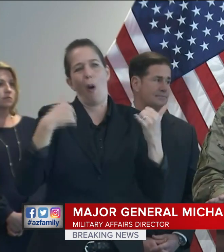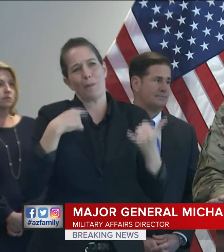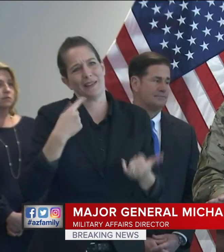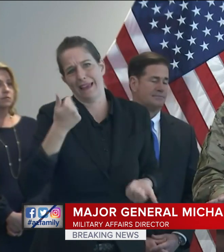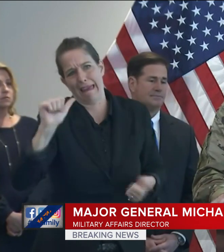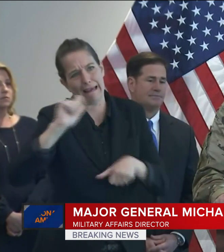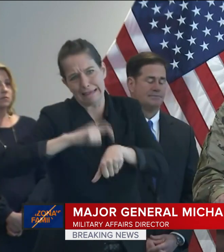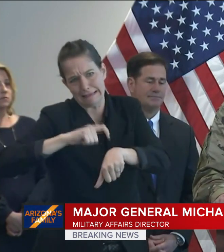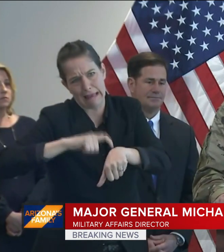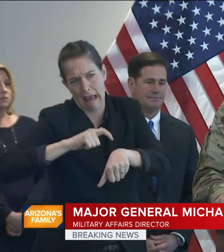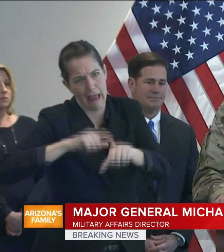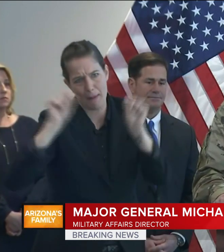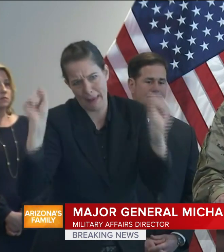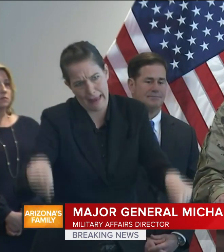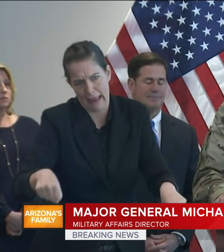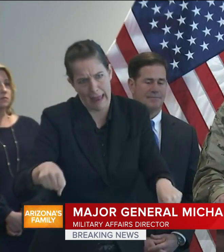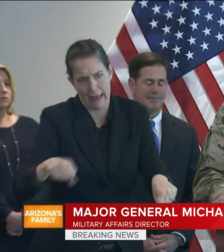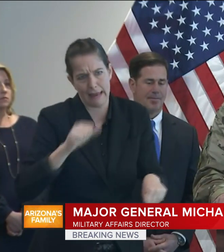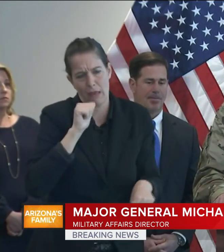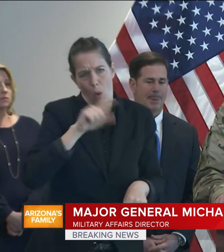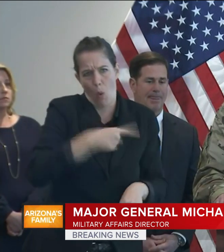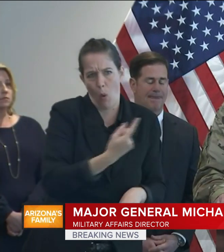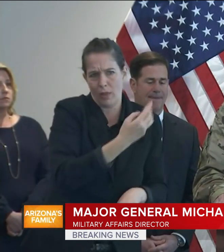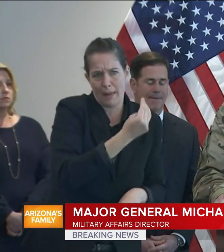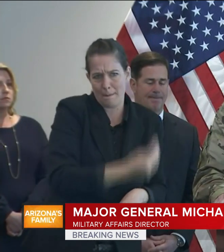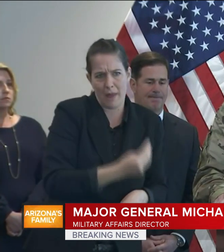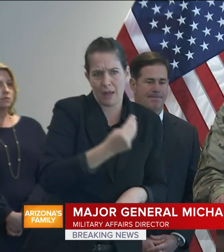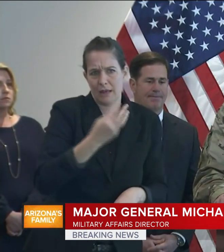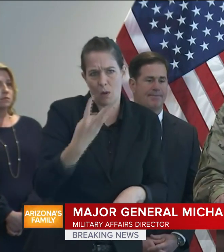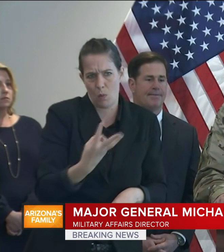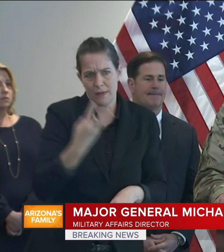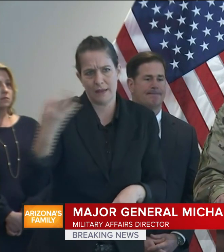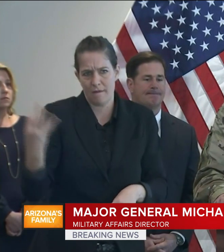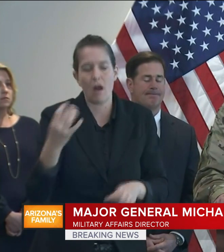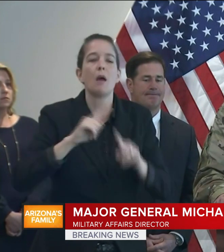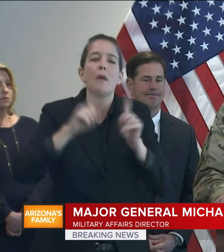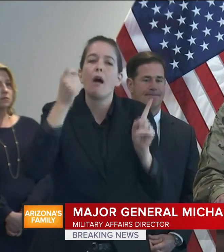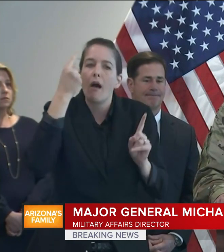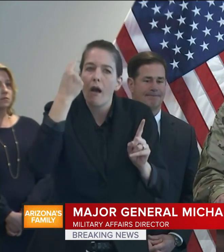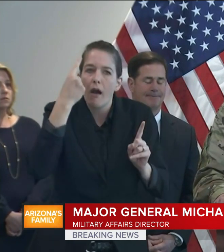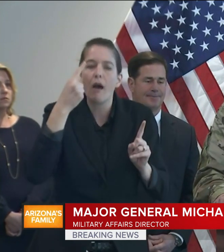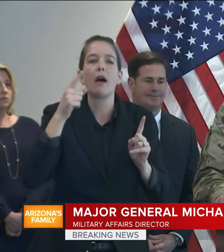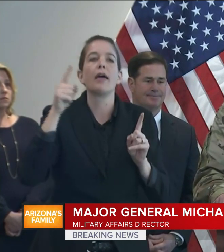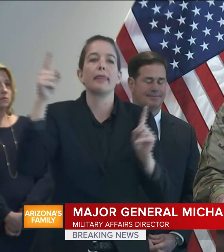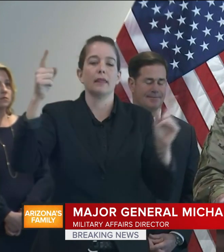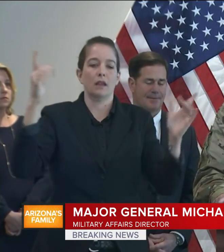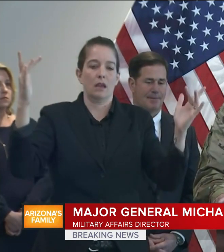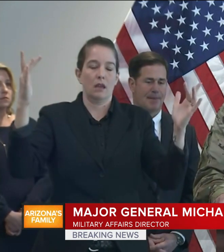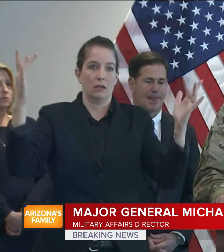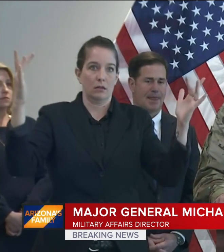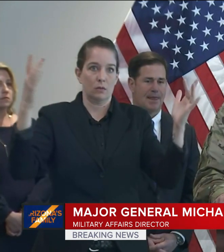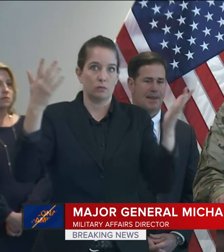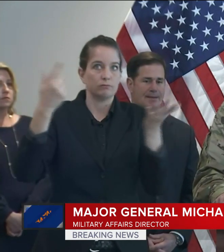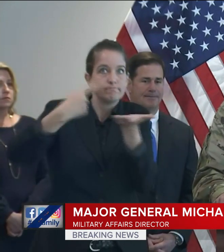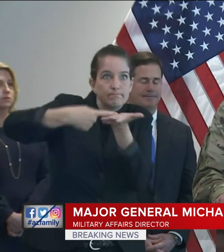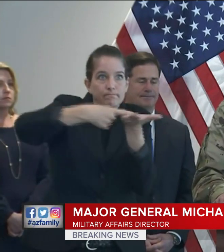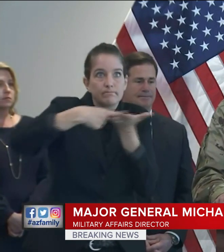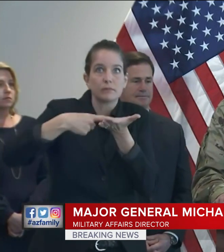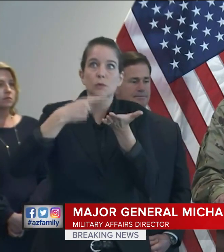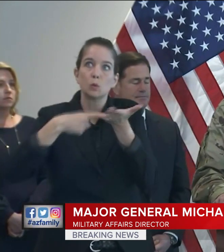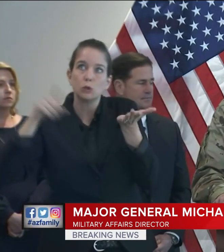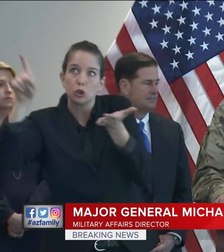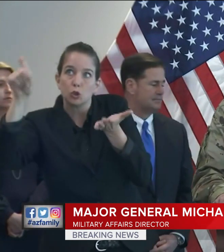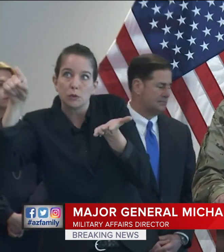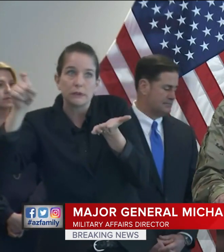hold of me other than that, but where they look forward about what they think they may need to have resource. As I mentioned earlier when we talked